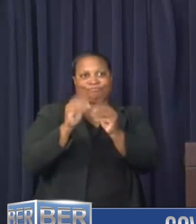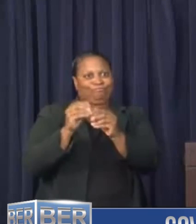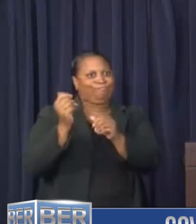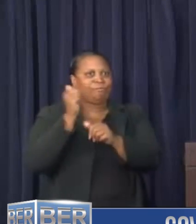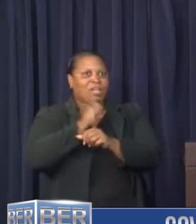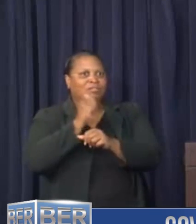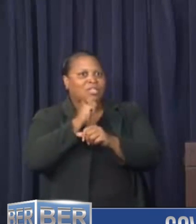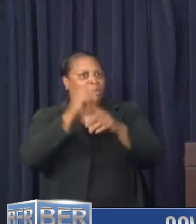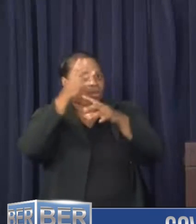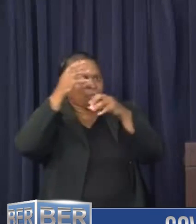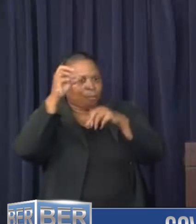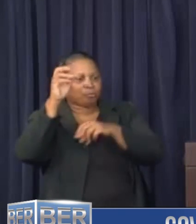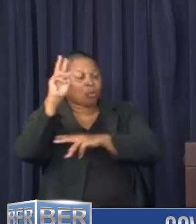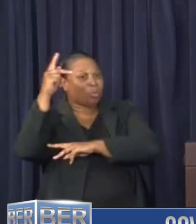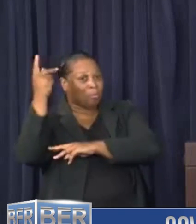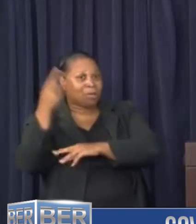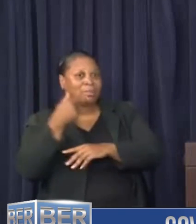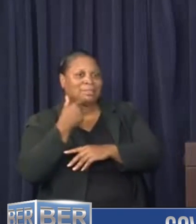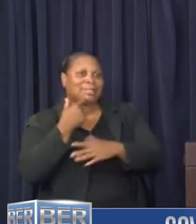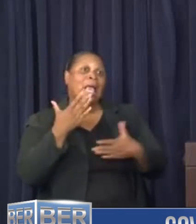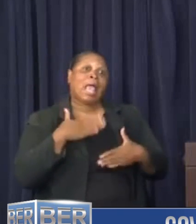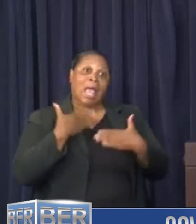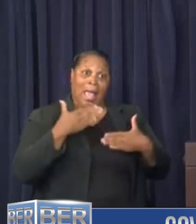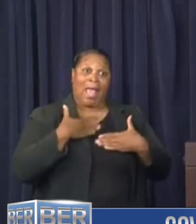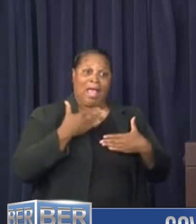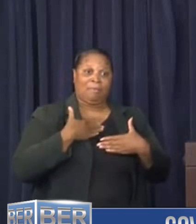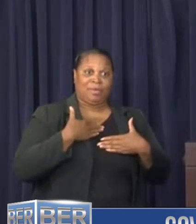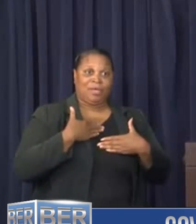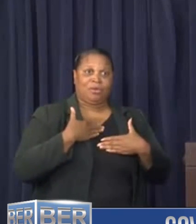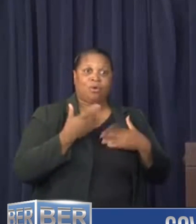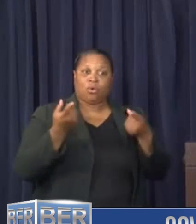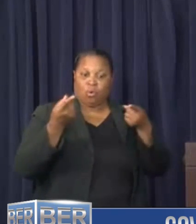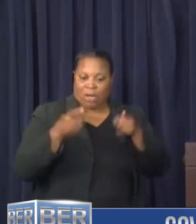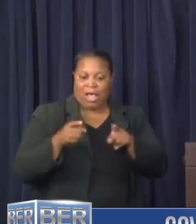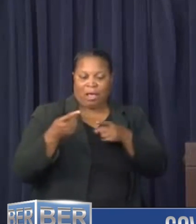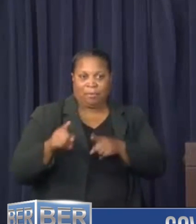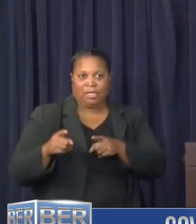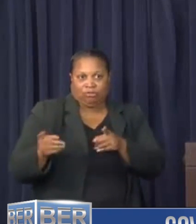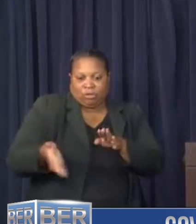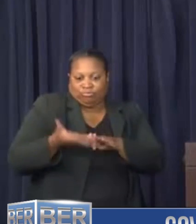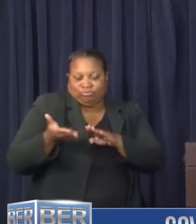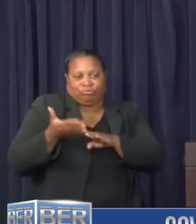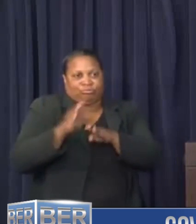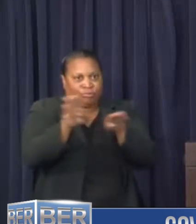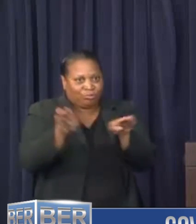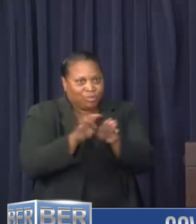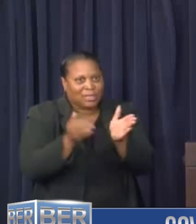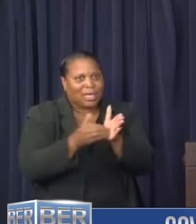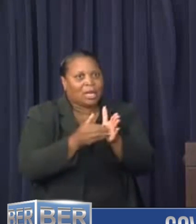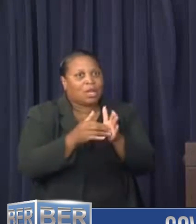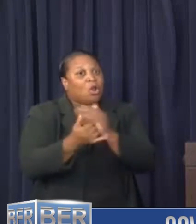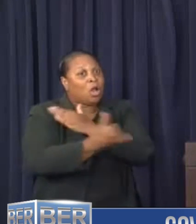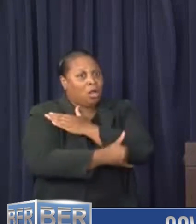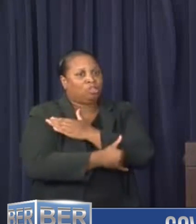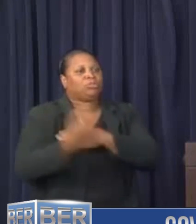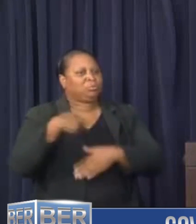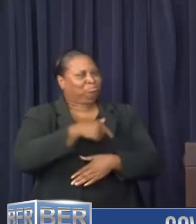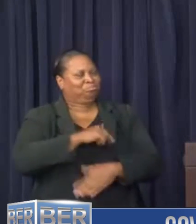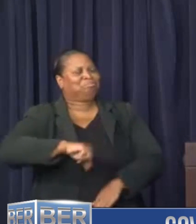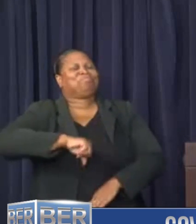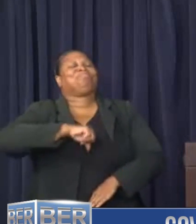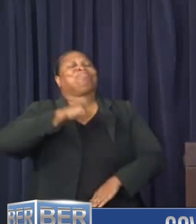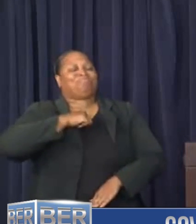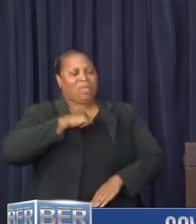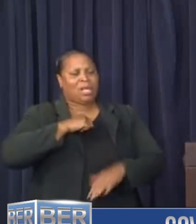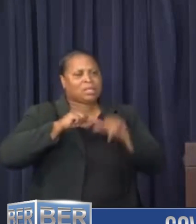The Premier shared with me that he is happy with the clip that we've got in this country back on its feet. As a country, we have a lot to be proud of. And we should continue